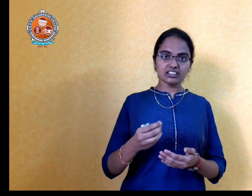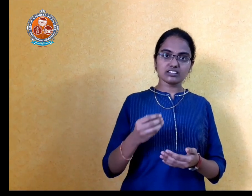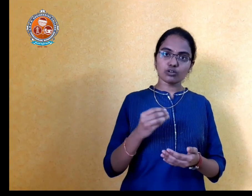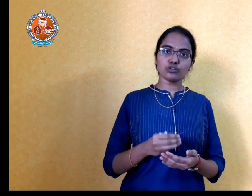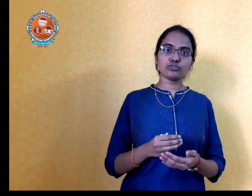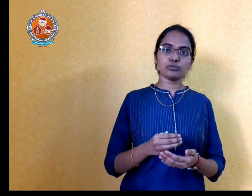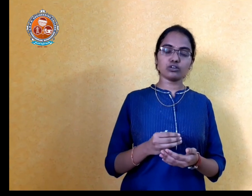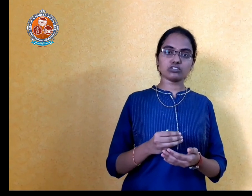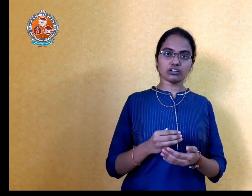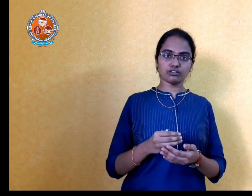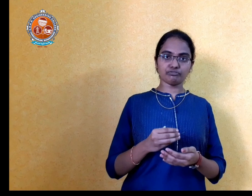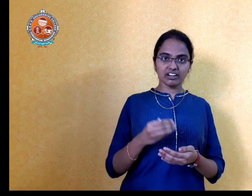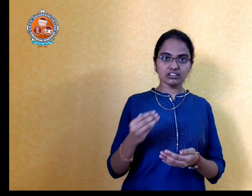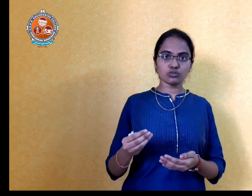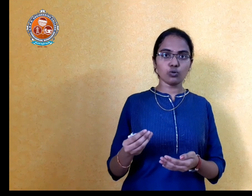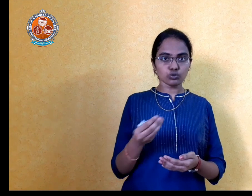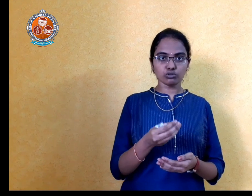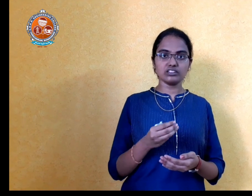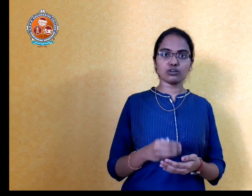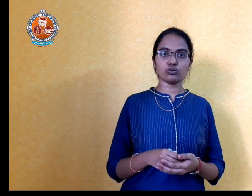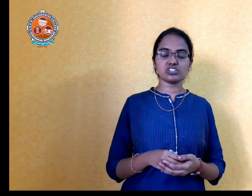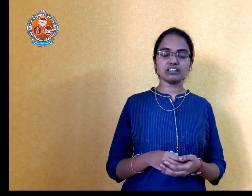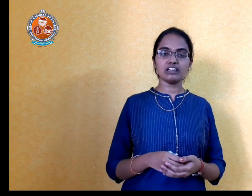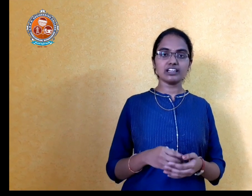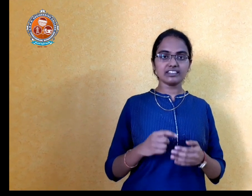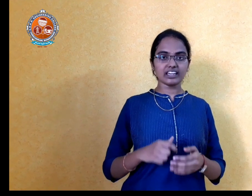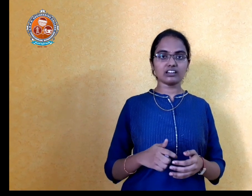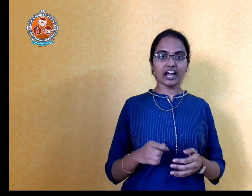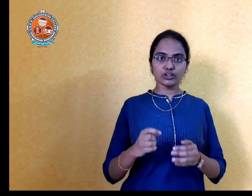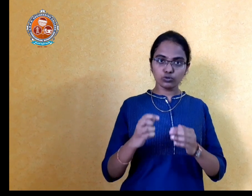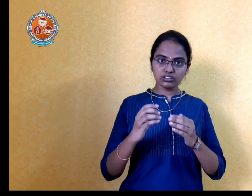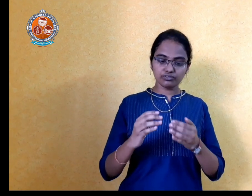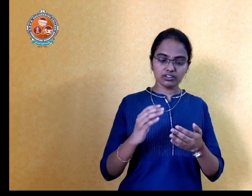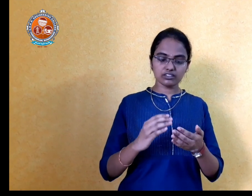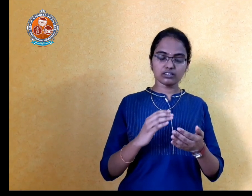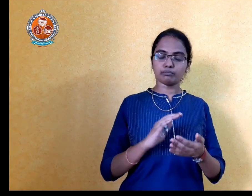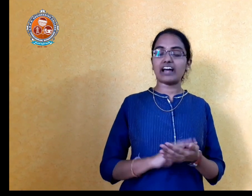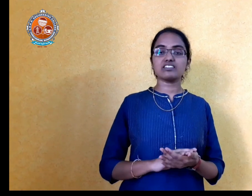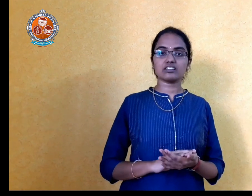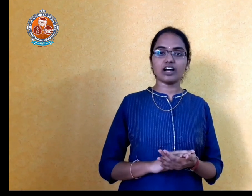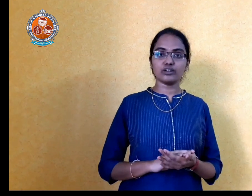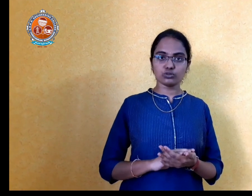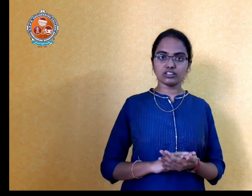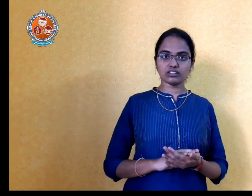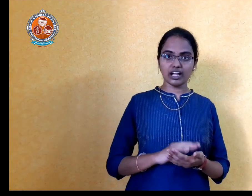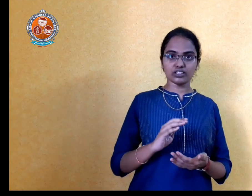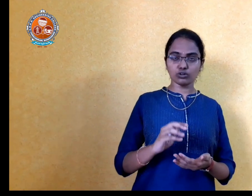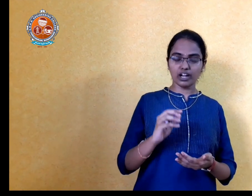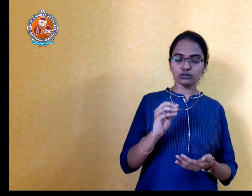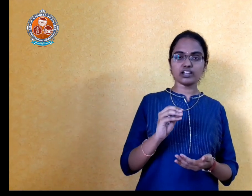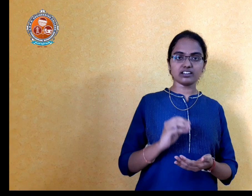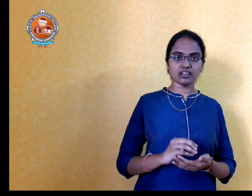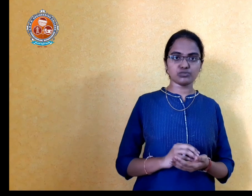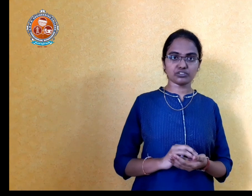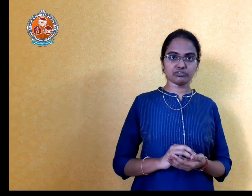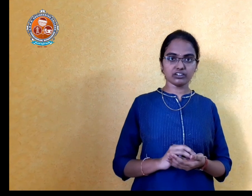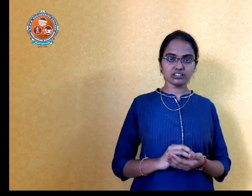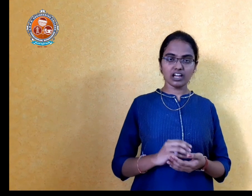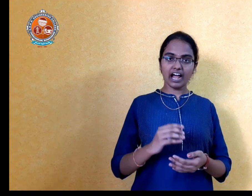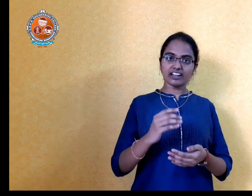the xerox from your friends who took the coaching. Then I took the first, the maths, I took that subject first. And